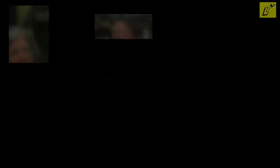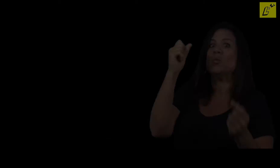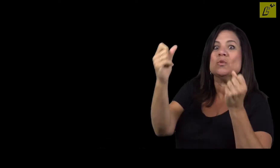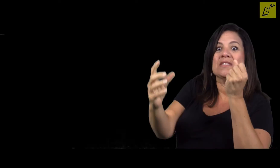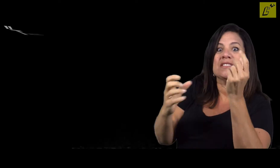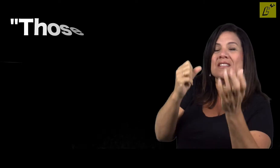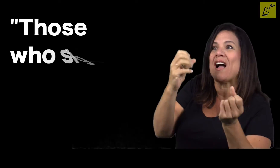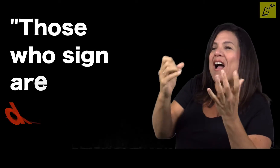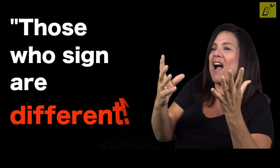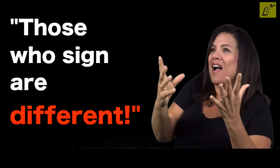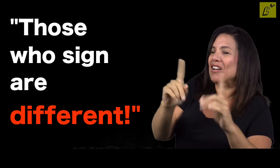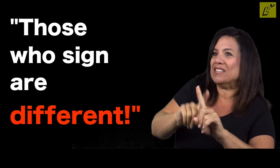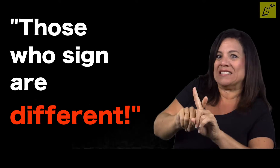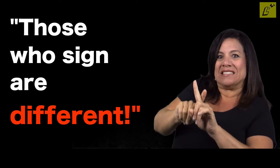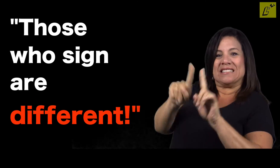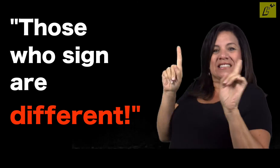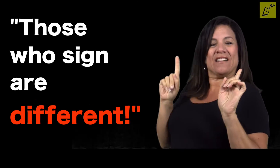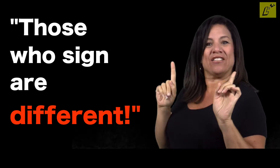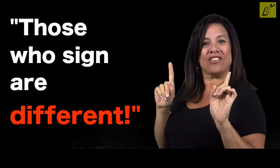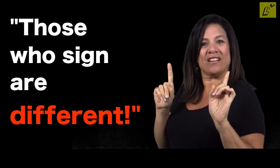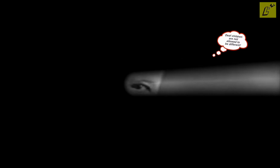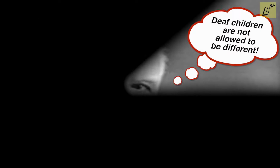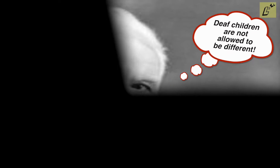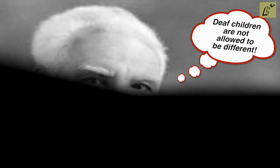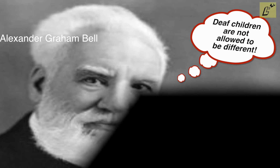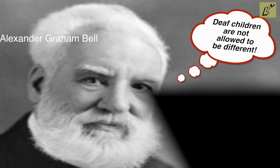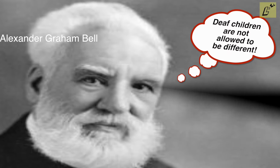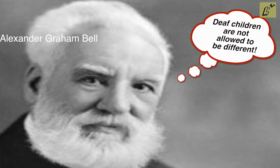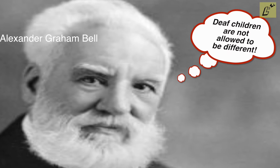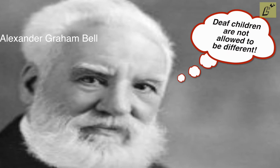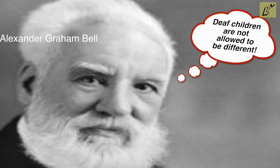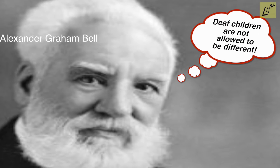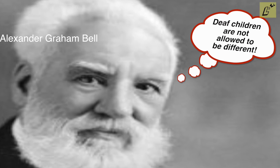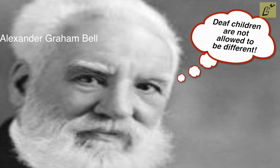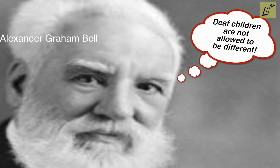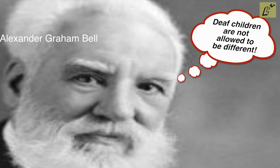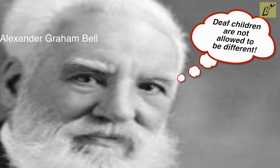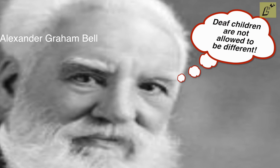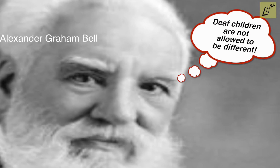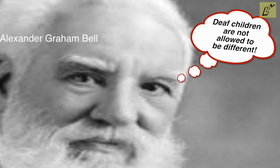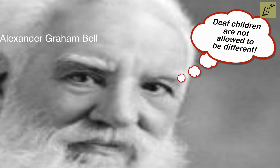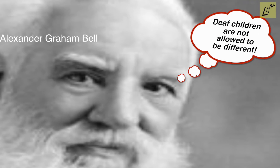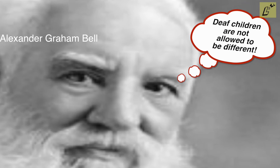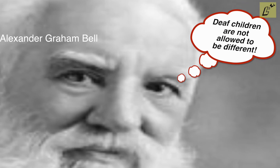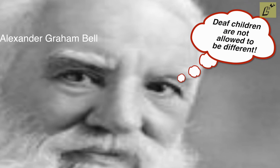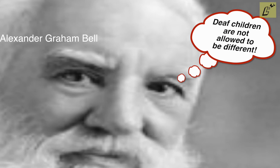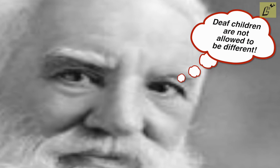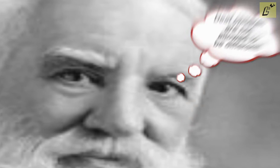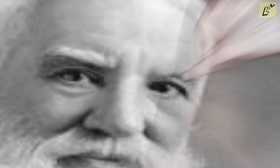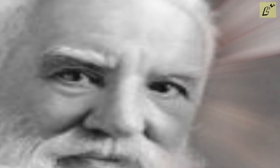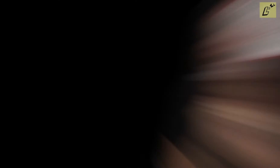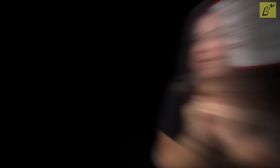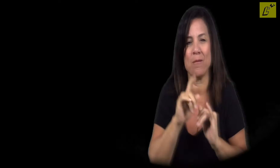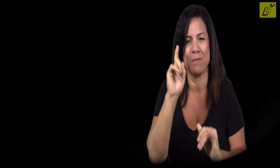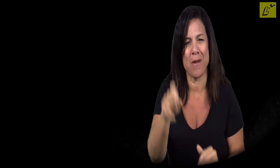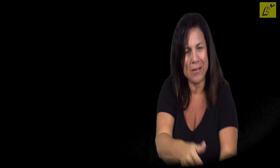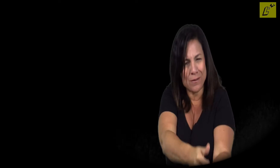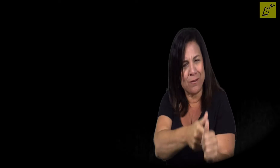Those who sign are different Deaf children are not allowed to be different They